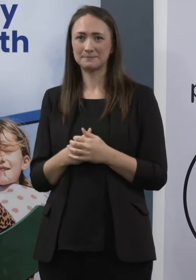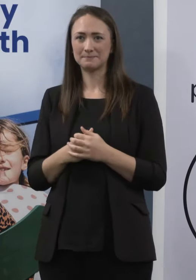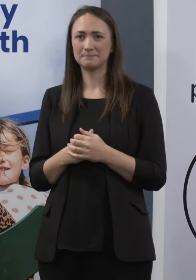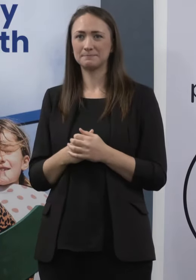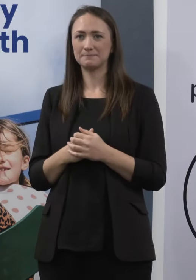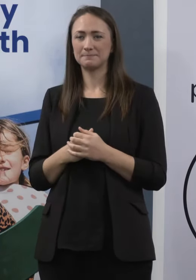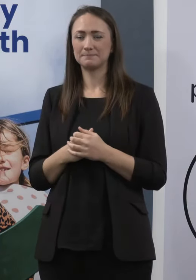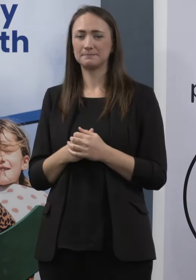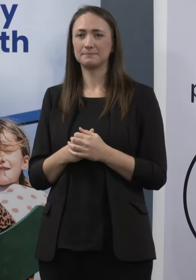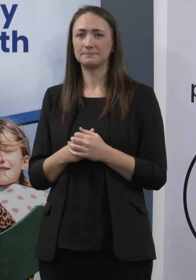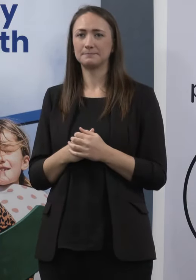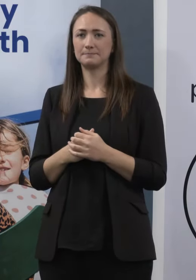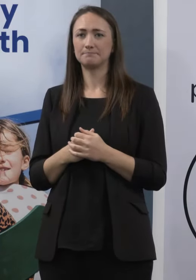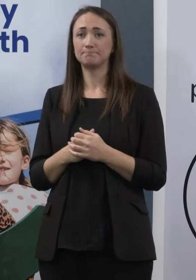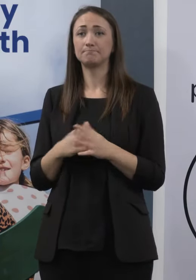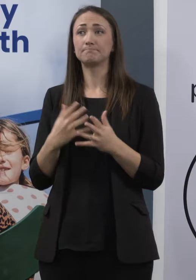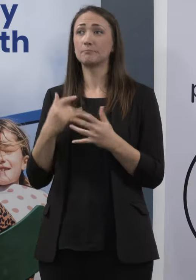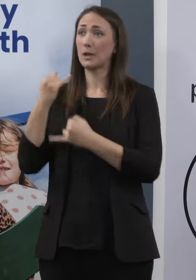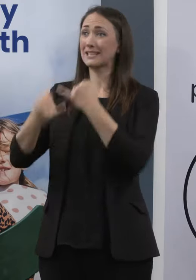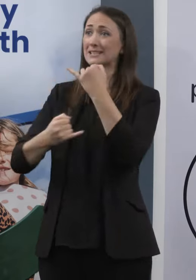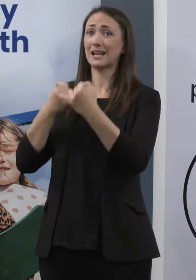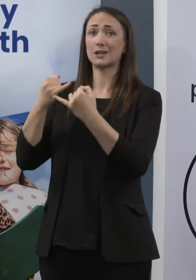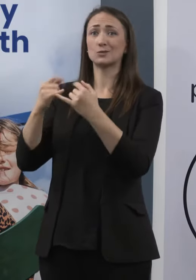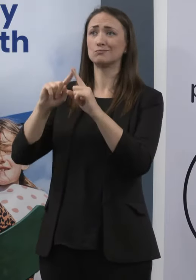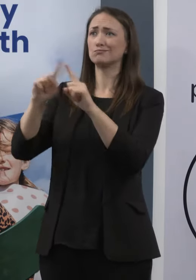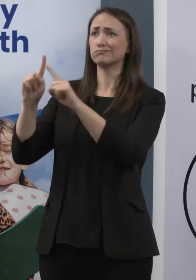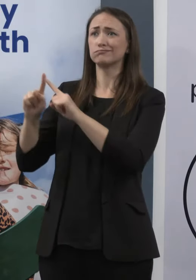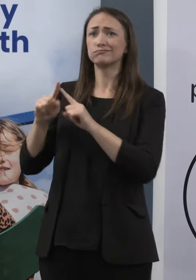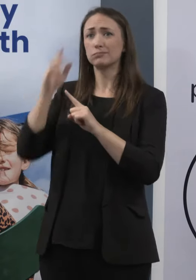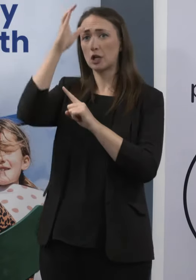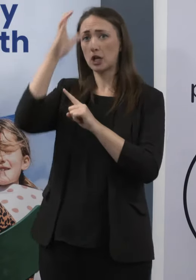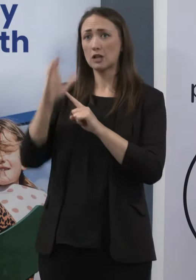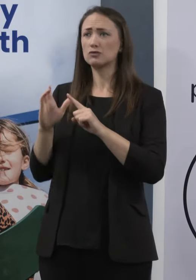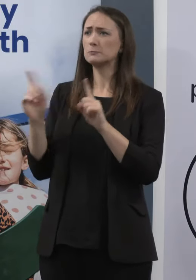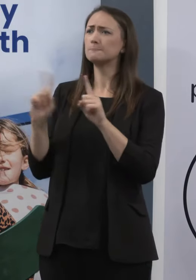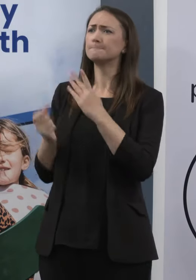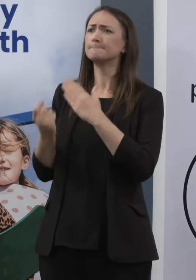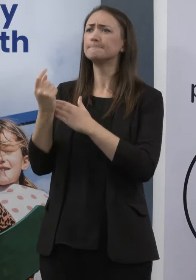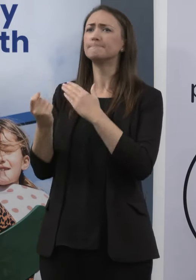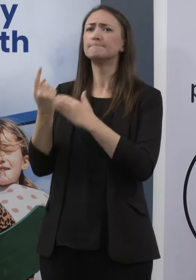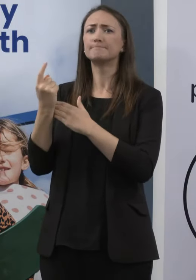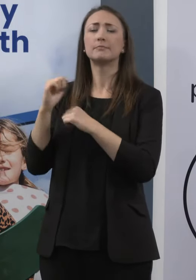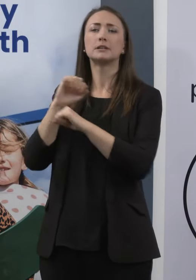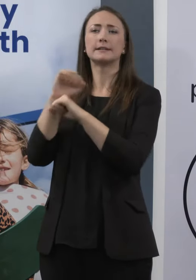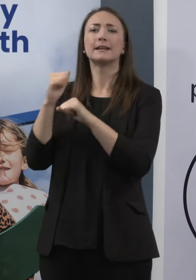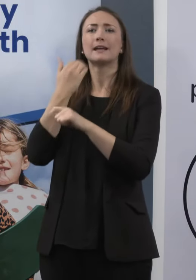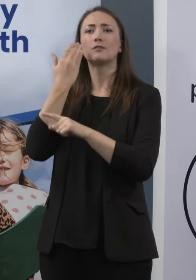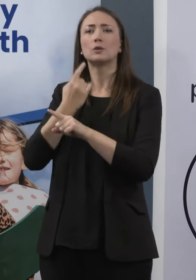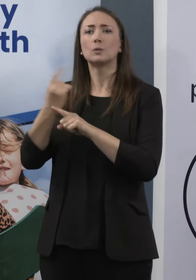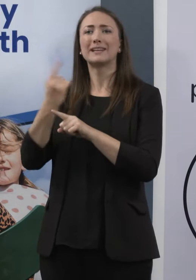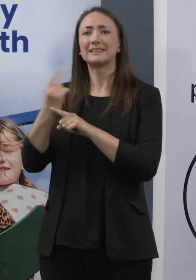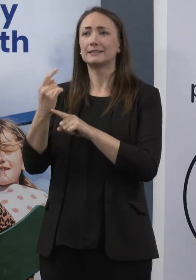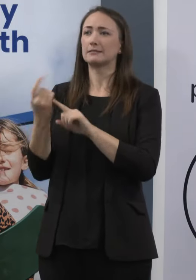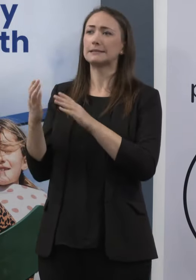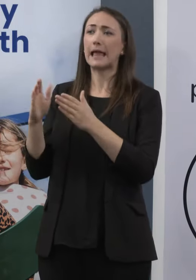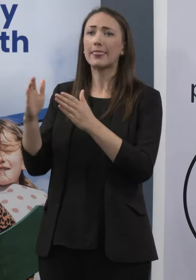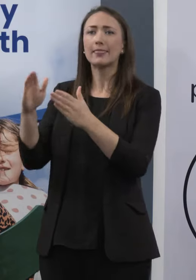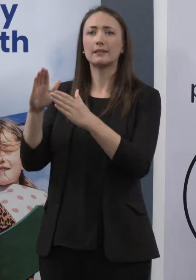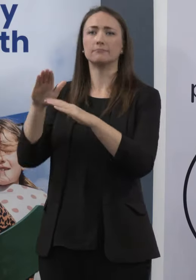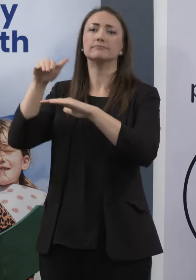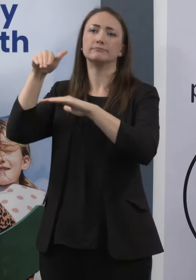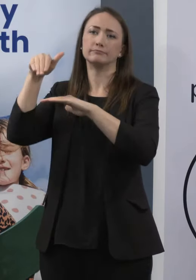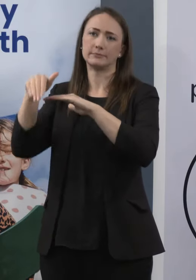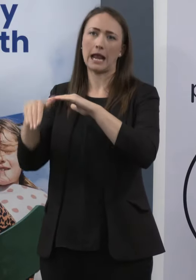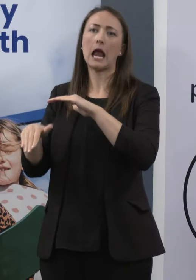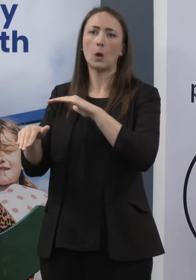So, what's happening internationally? Well, the number of new weekly cases and deaths is continuing to decline internationally. We do know that a